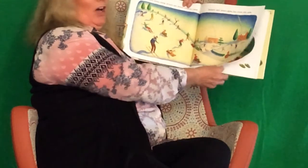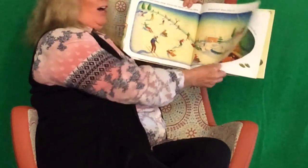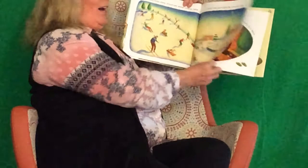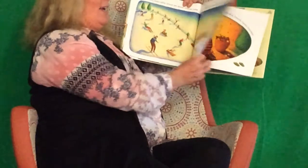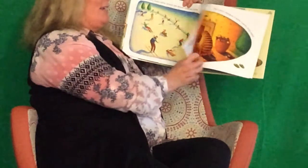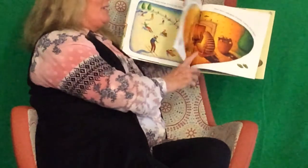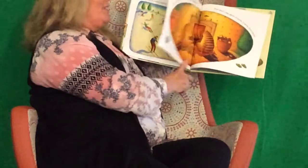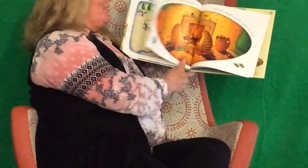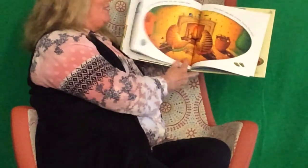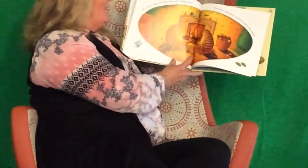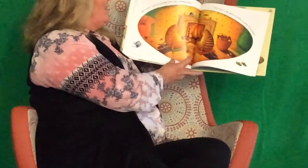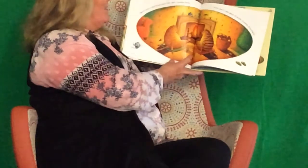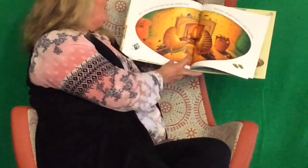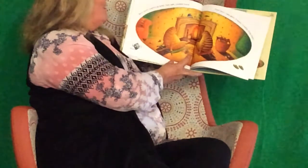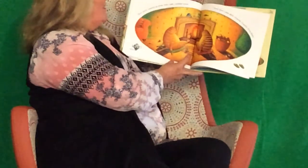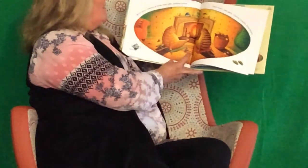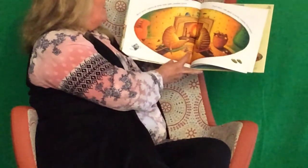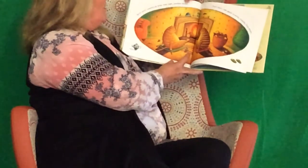slide.